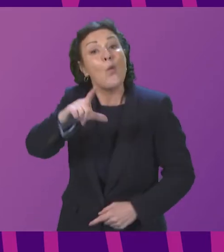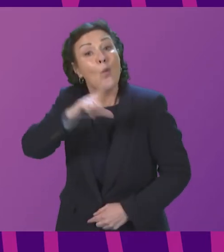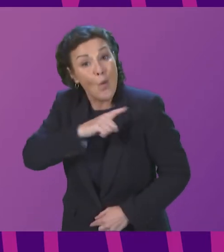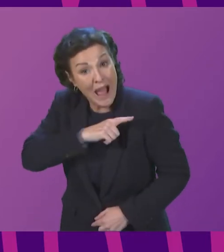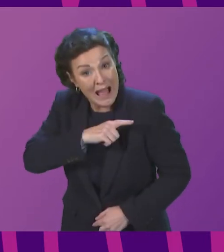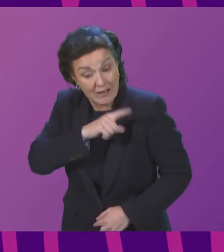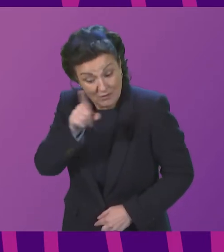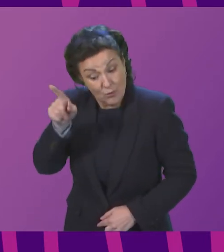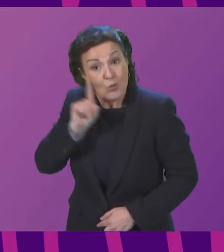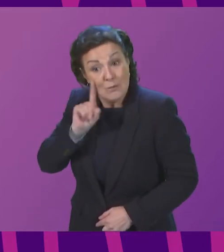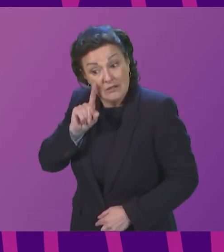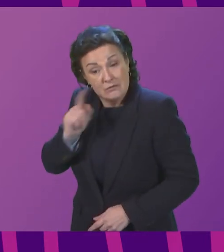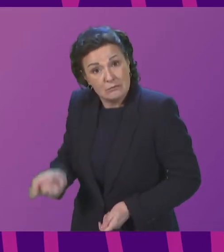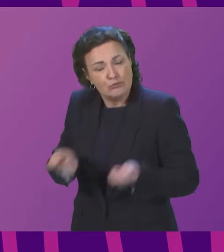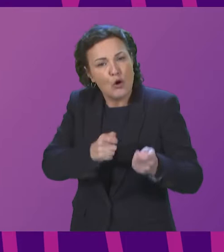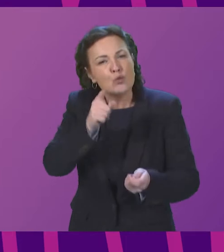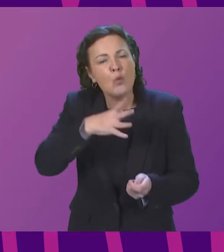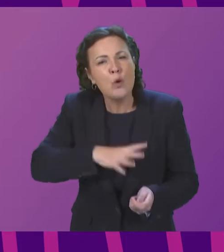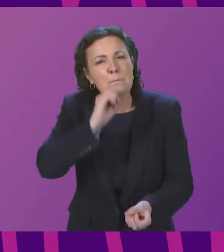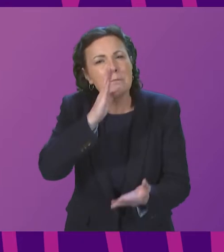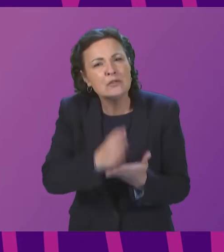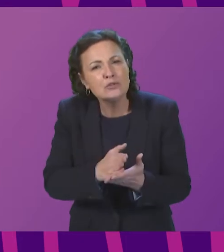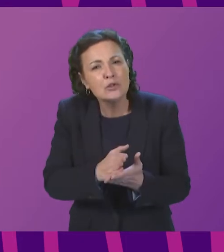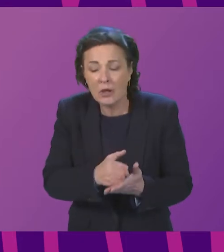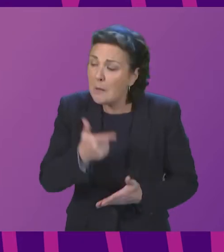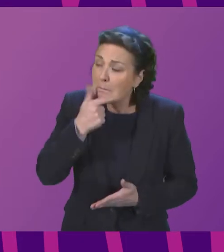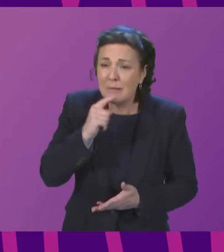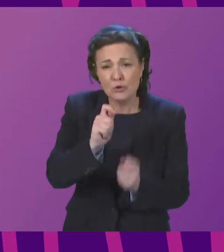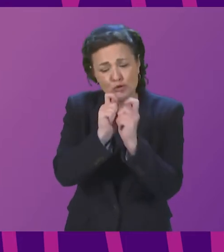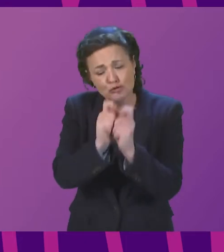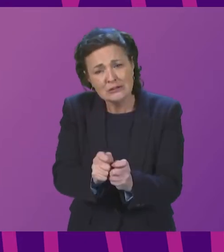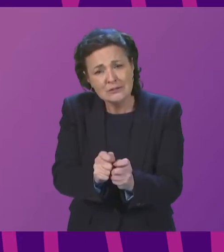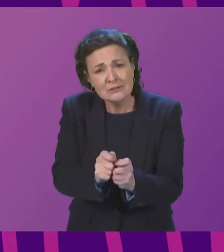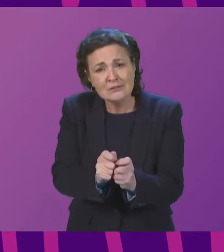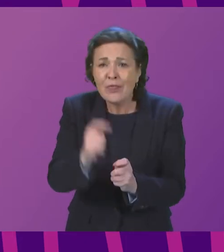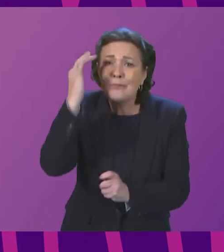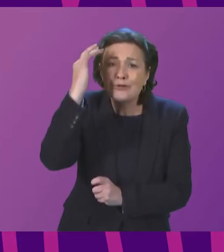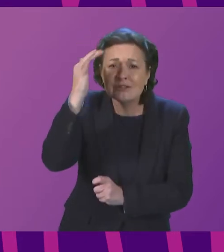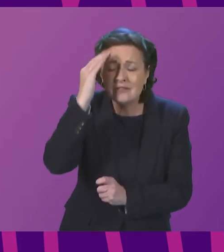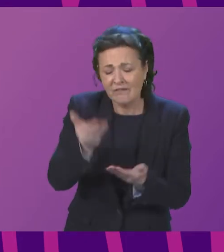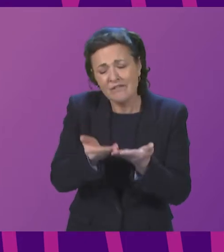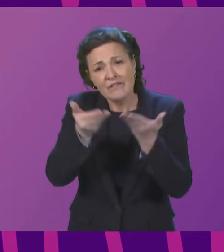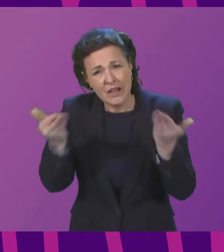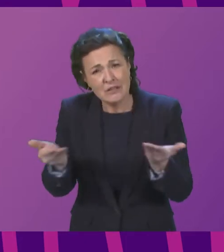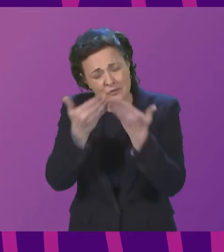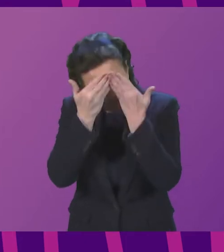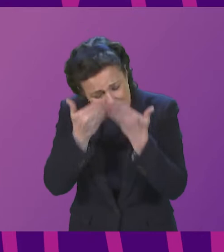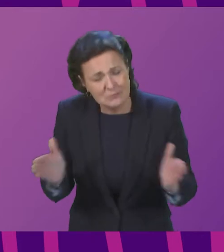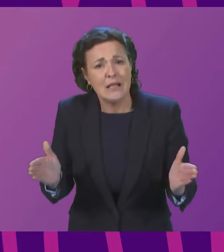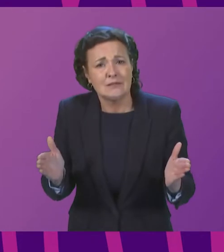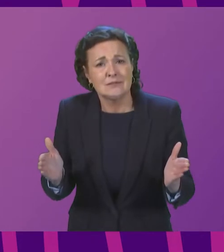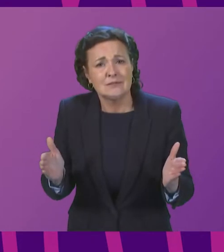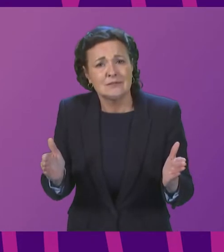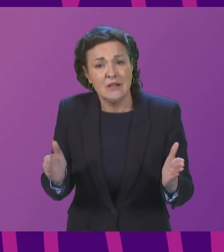the principles of being treated with dignity, fairness and respect are applied to people, and that they are able to access